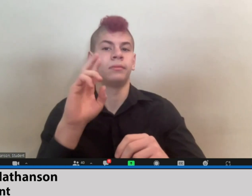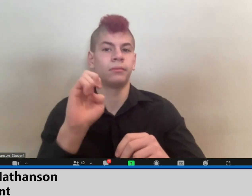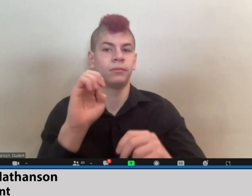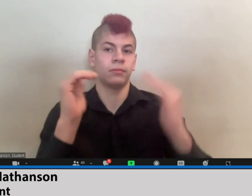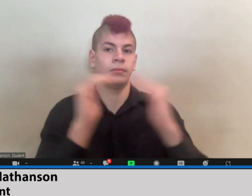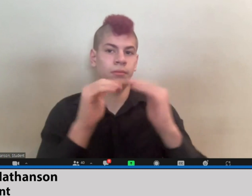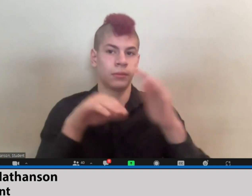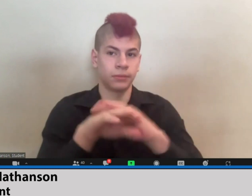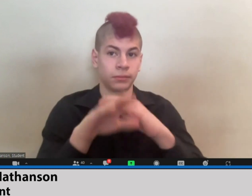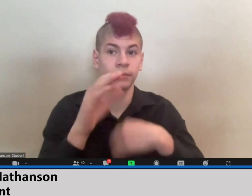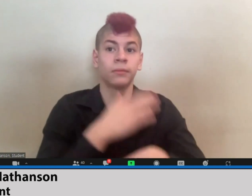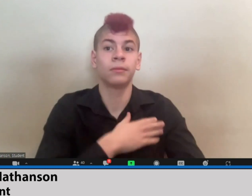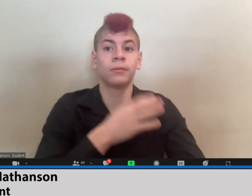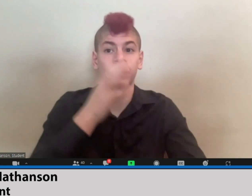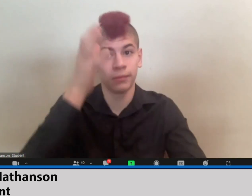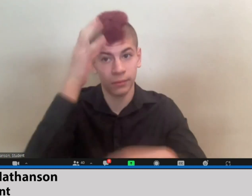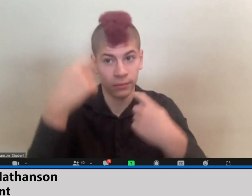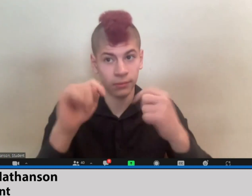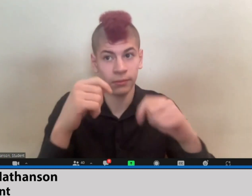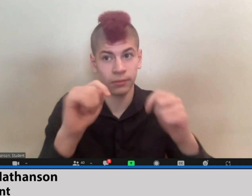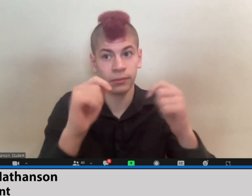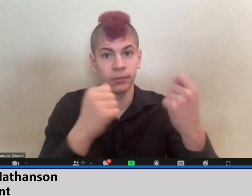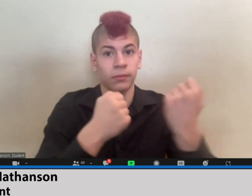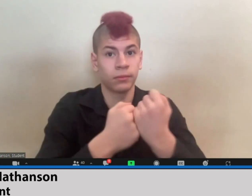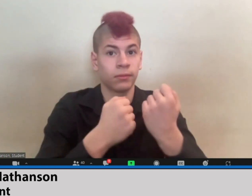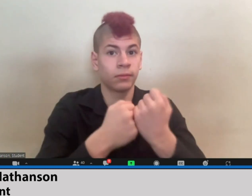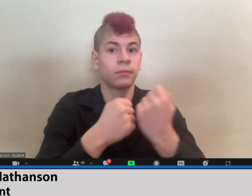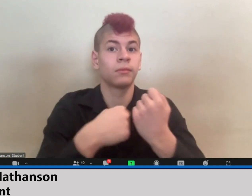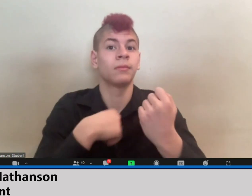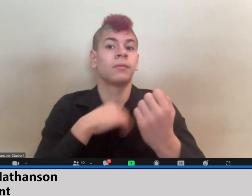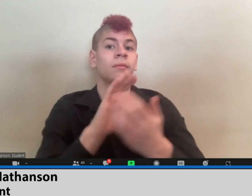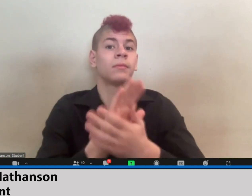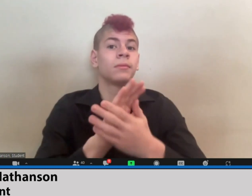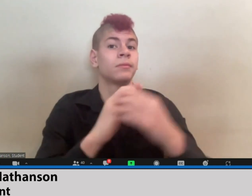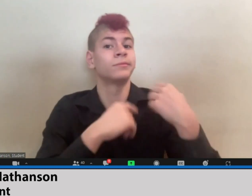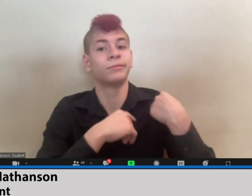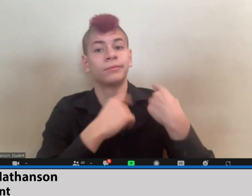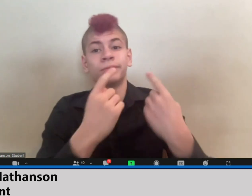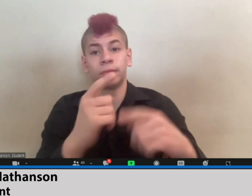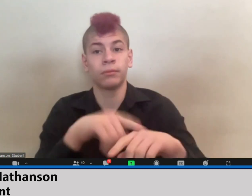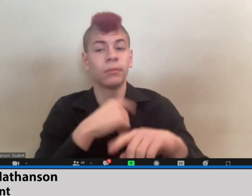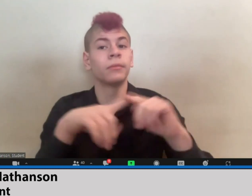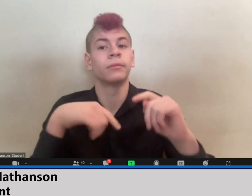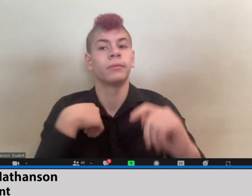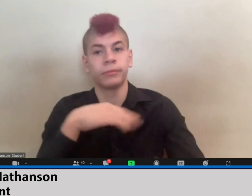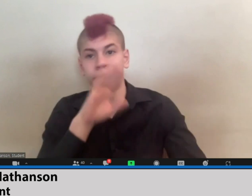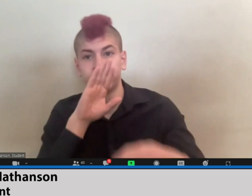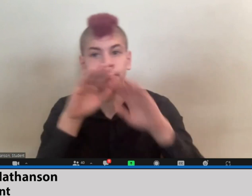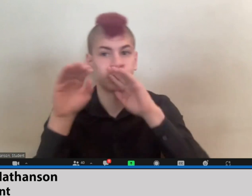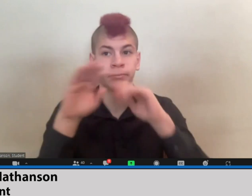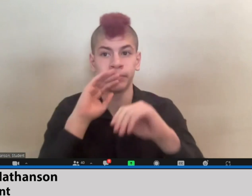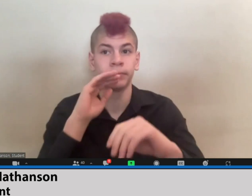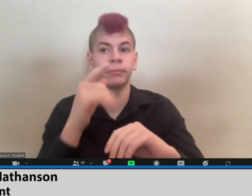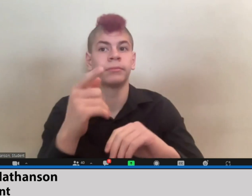CDIs are trained linguistic and cultural experts that work with deaf and hard of hearing people to ensure equitable access.